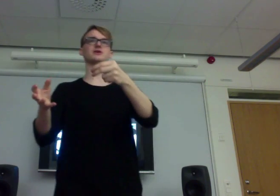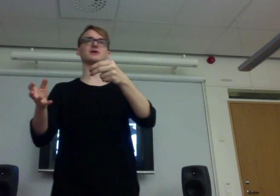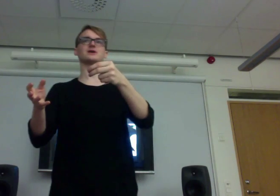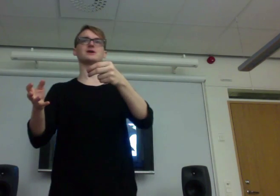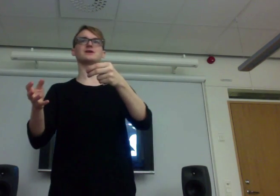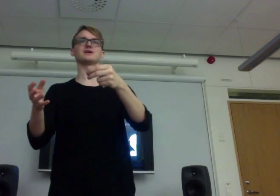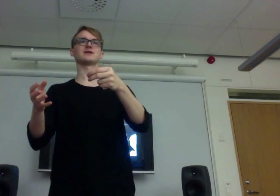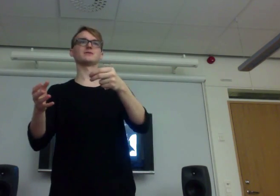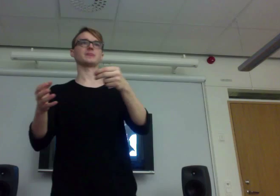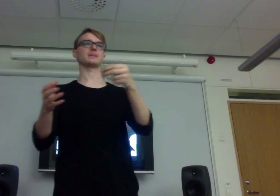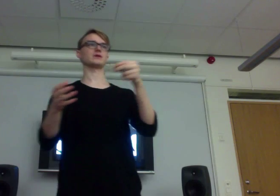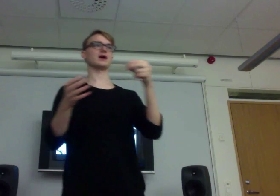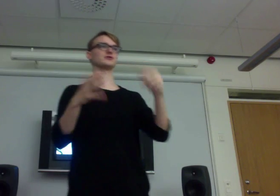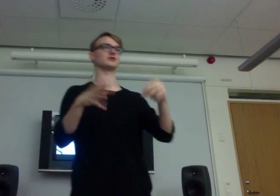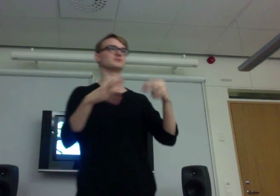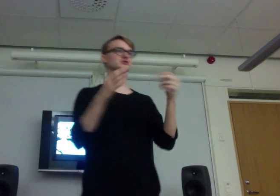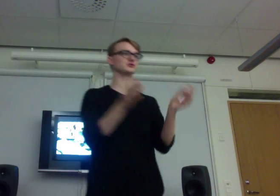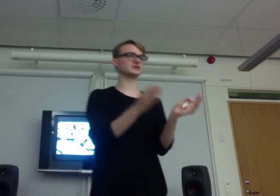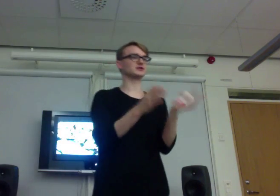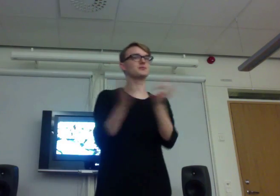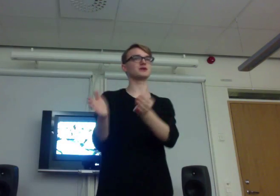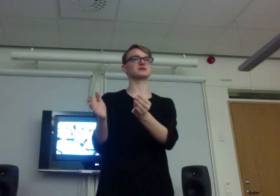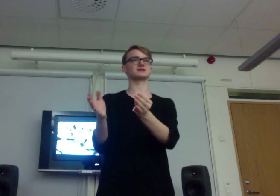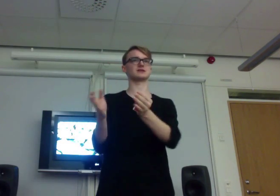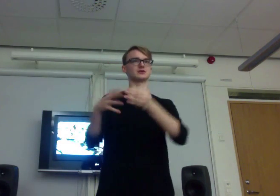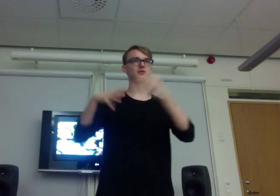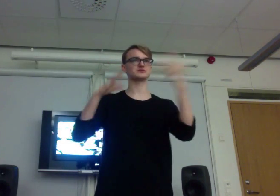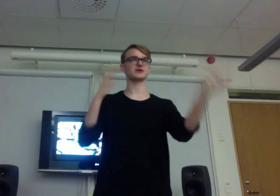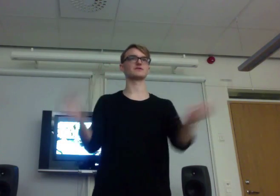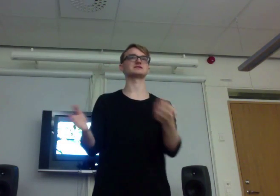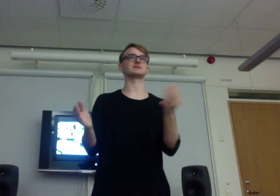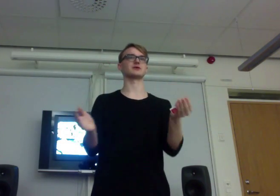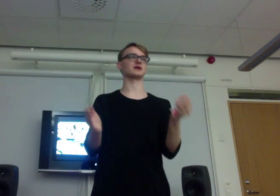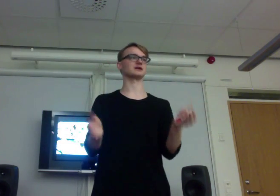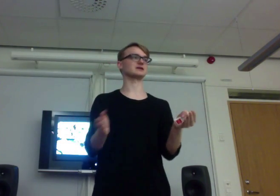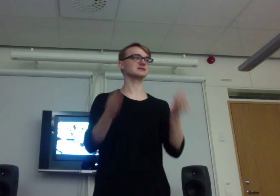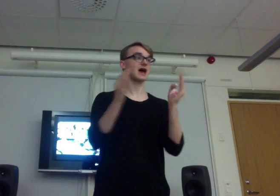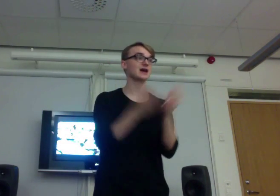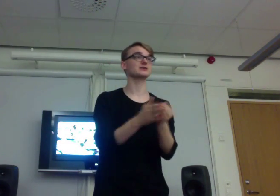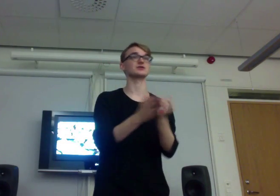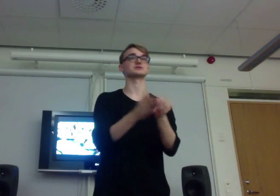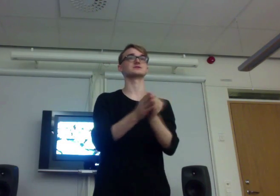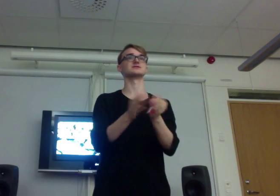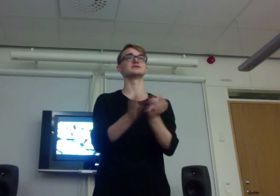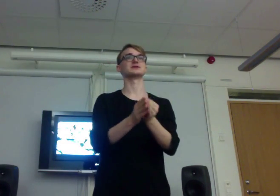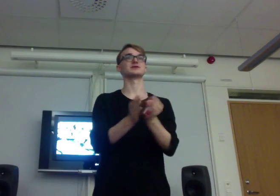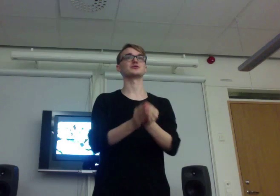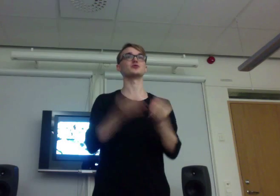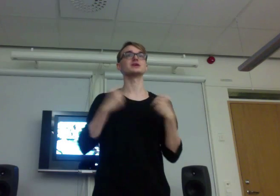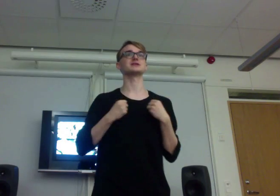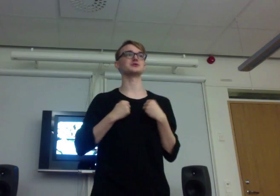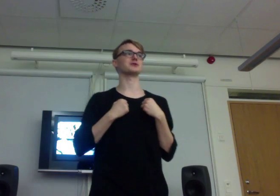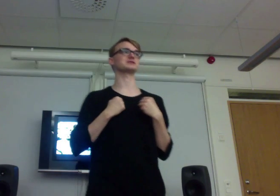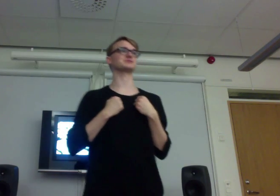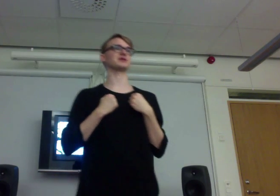and you're choosing your budget and doing something similar like this actor's real human experience,